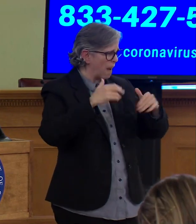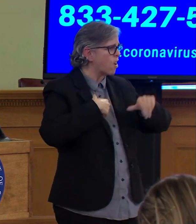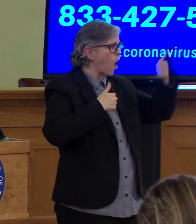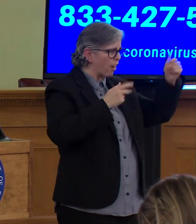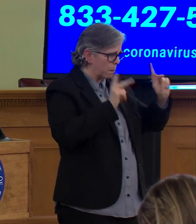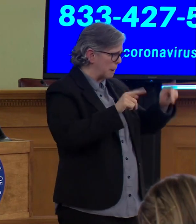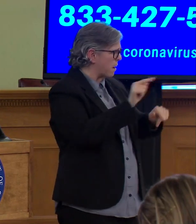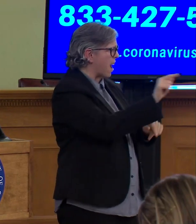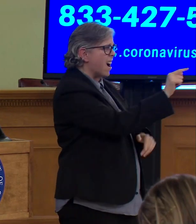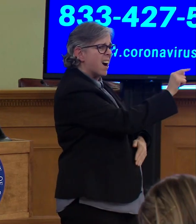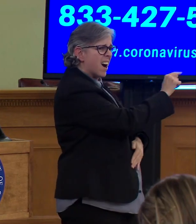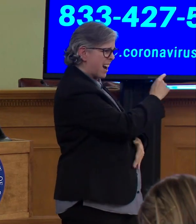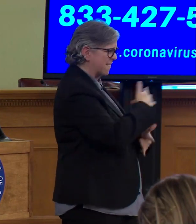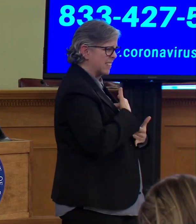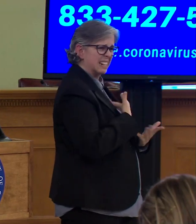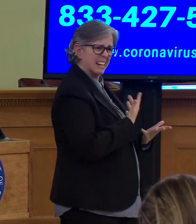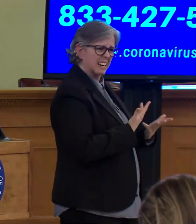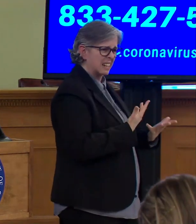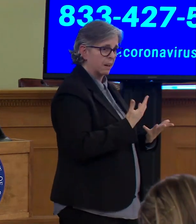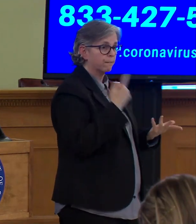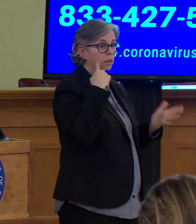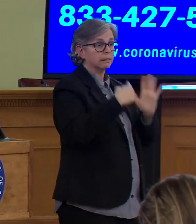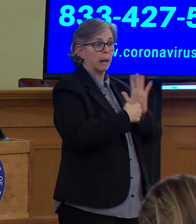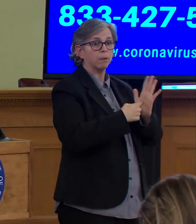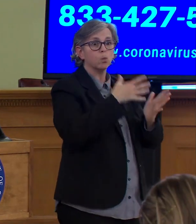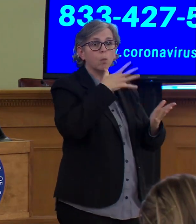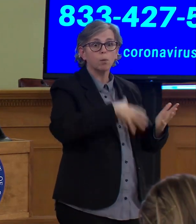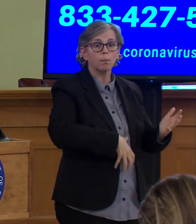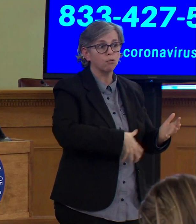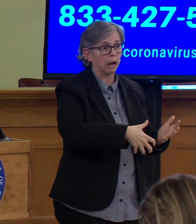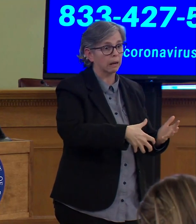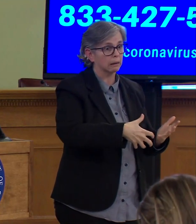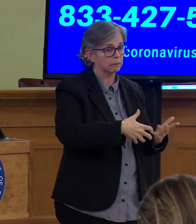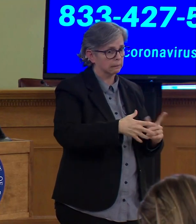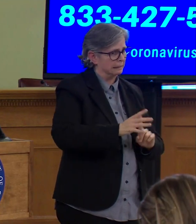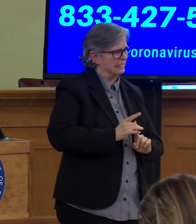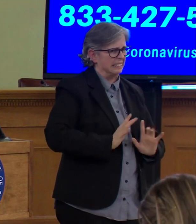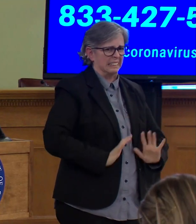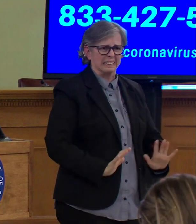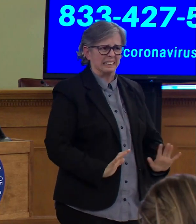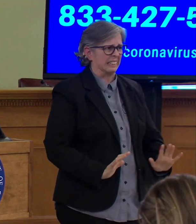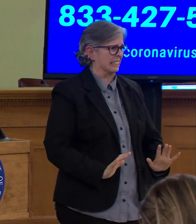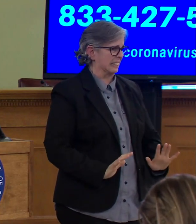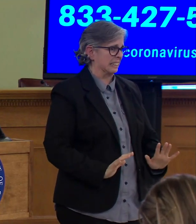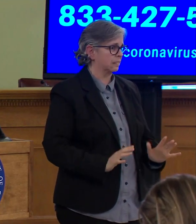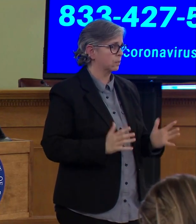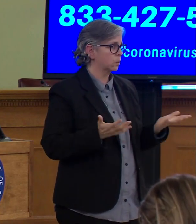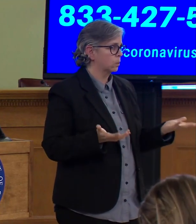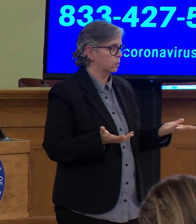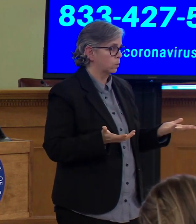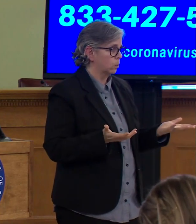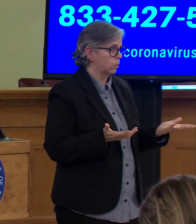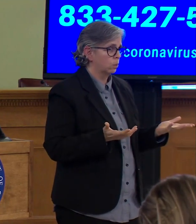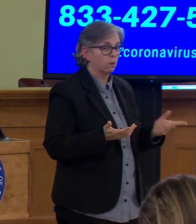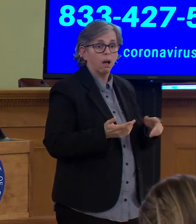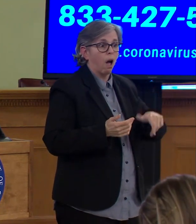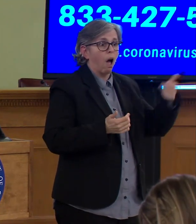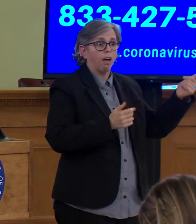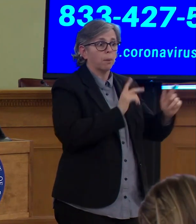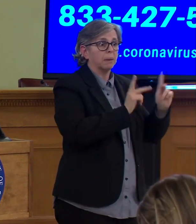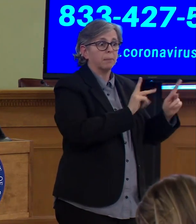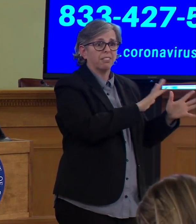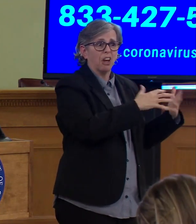It is women who are pregnant. It is people who are compromised